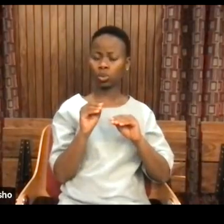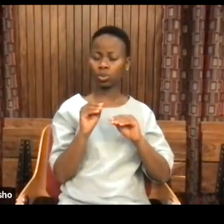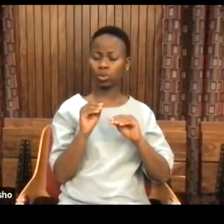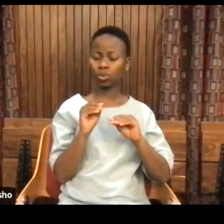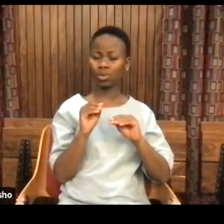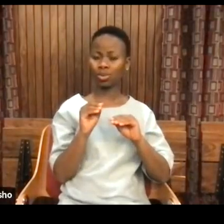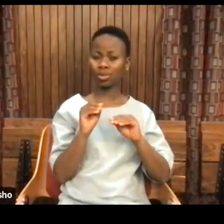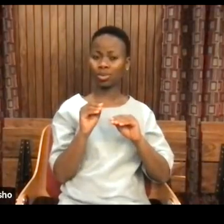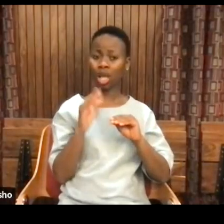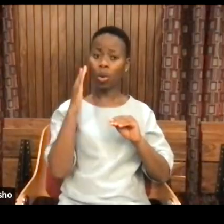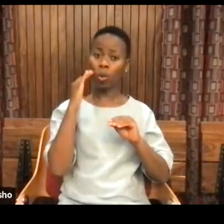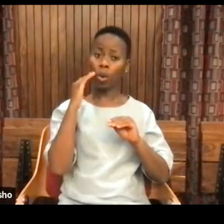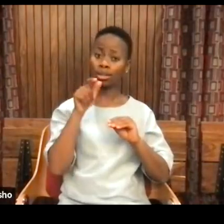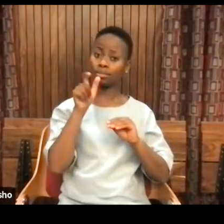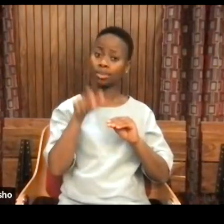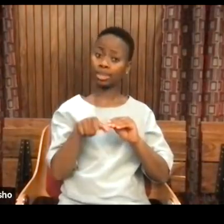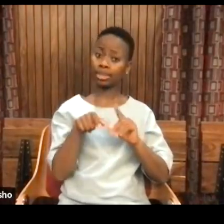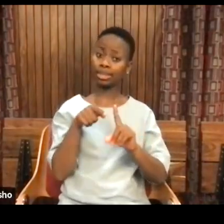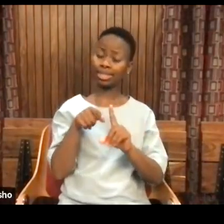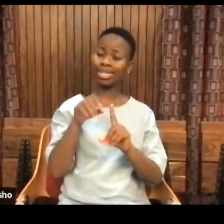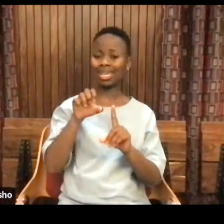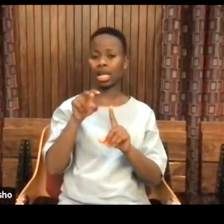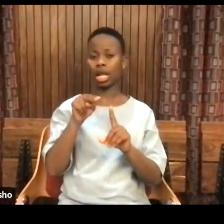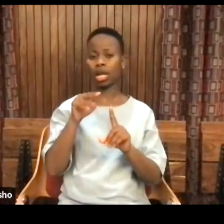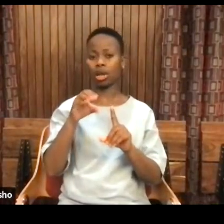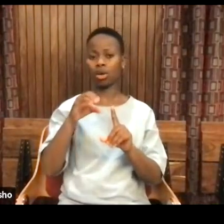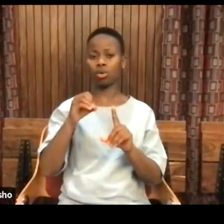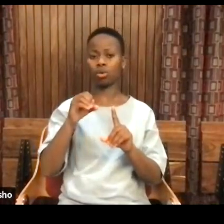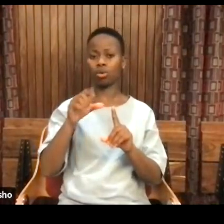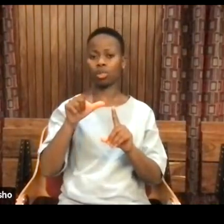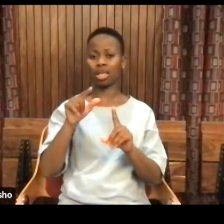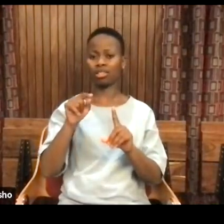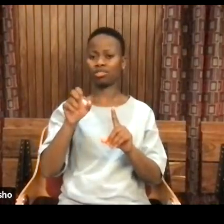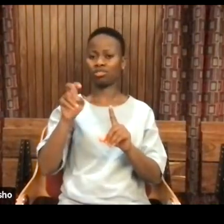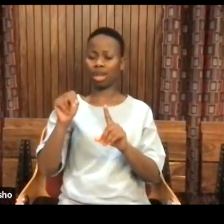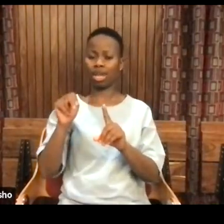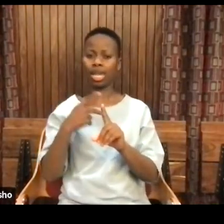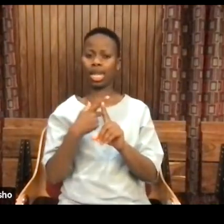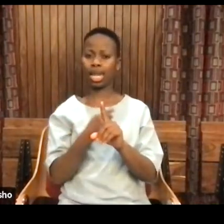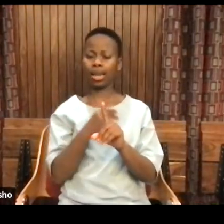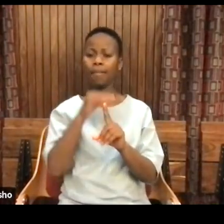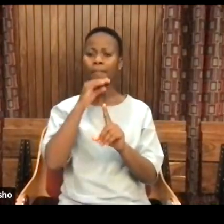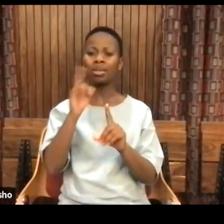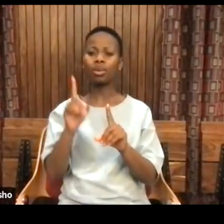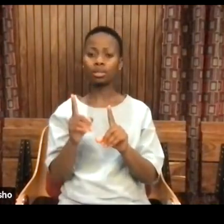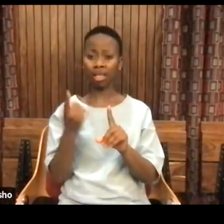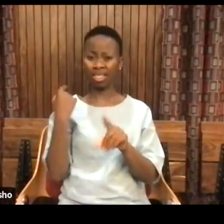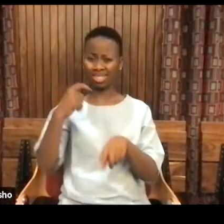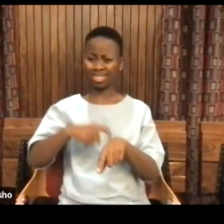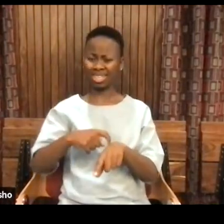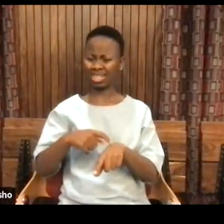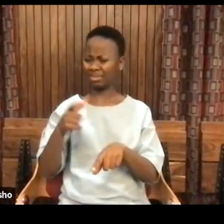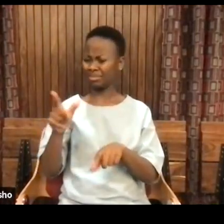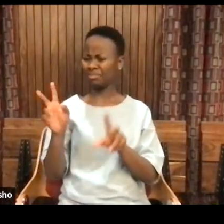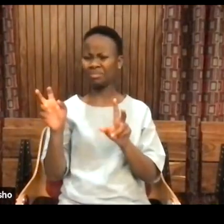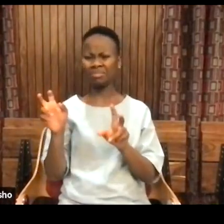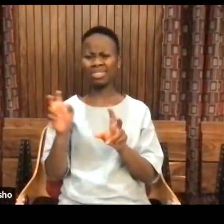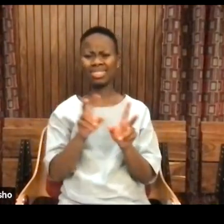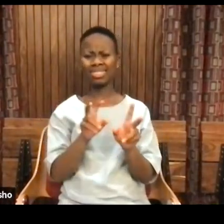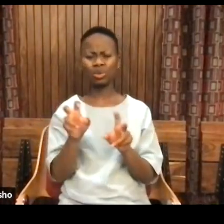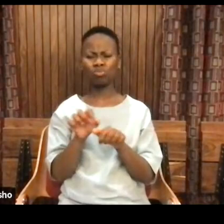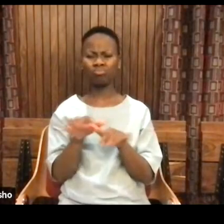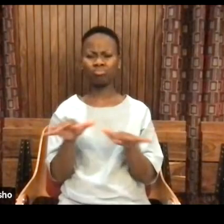what an inoculation was when they were dealing with smallpox. And there's so many other things.